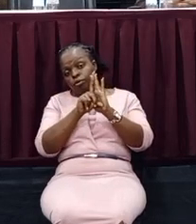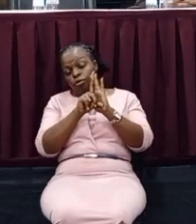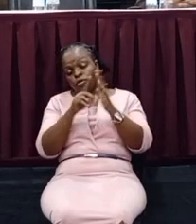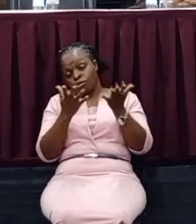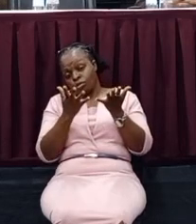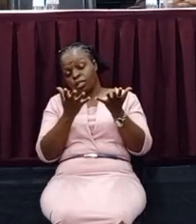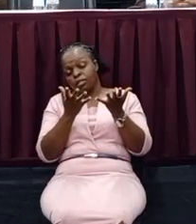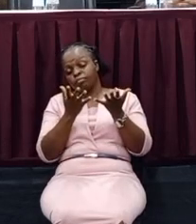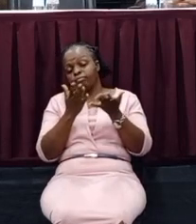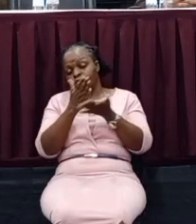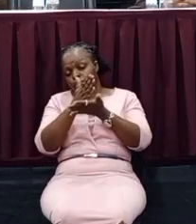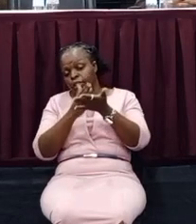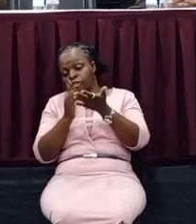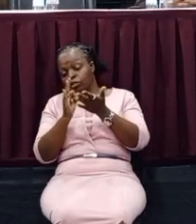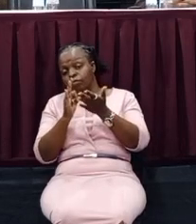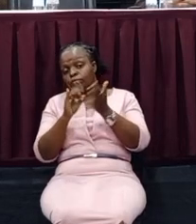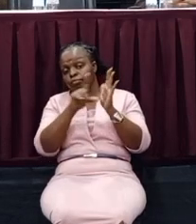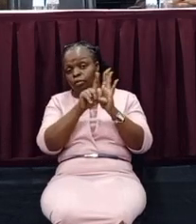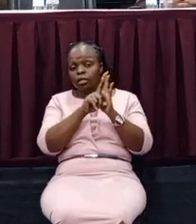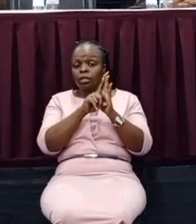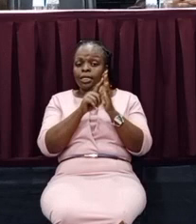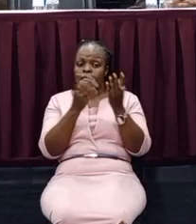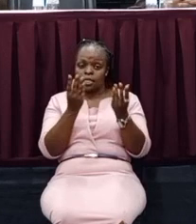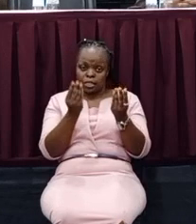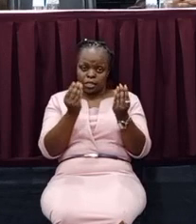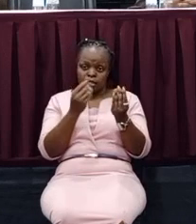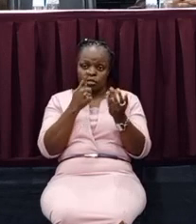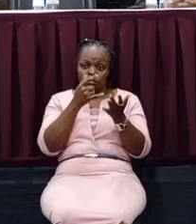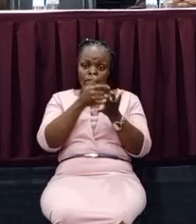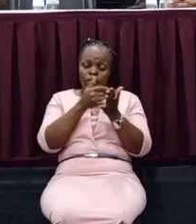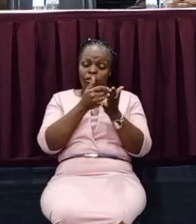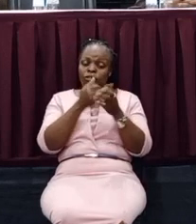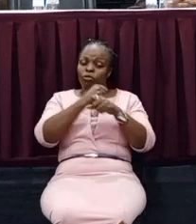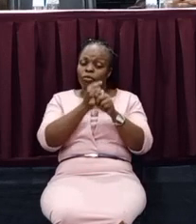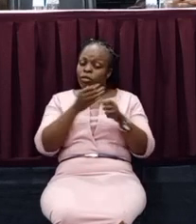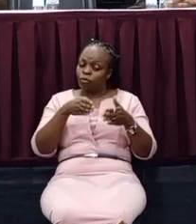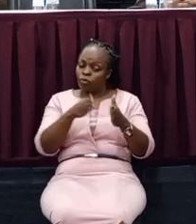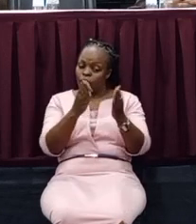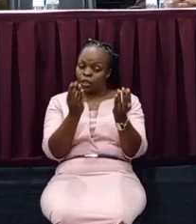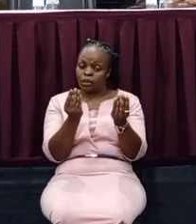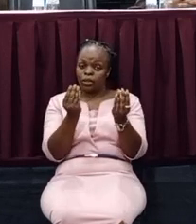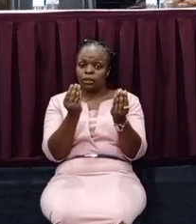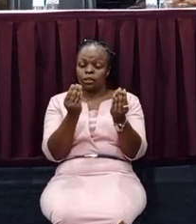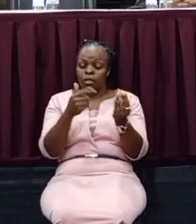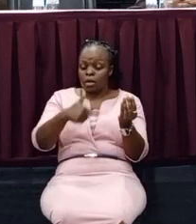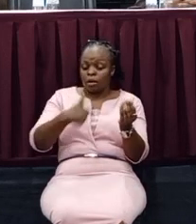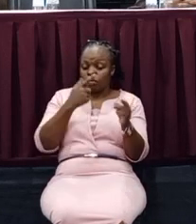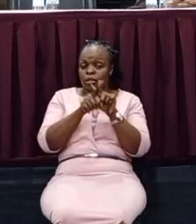legislation are smooth. So, it is to straighten the path. Our, as public servants,